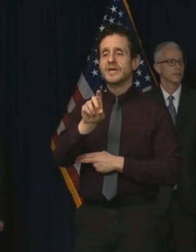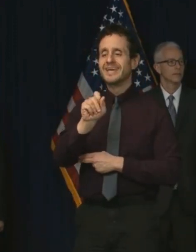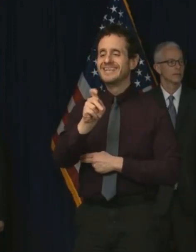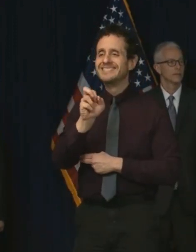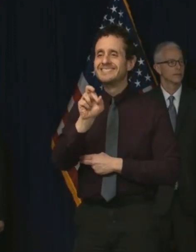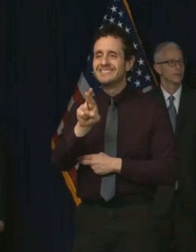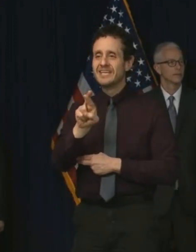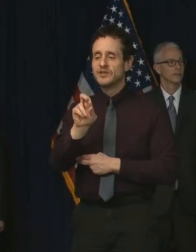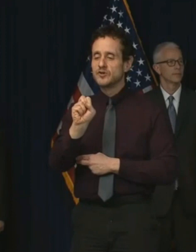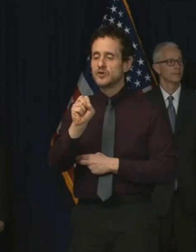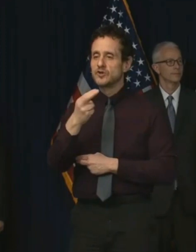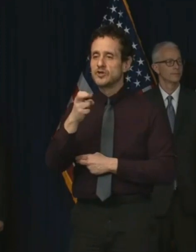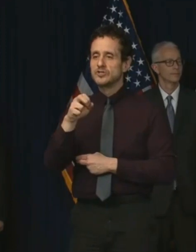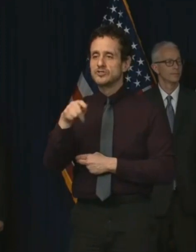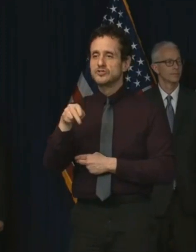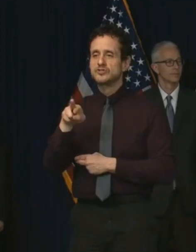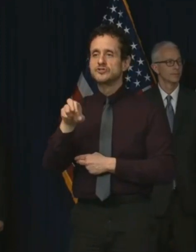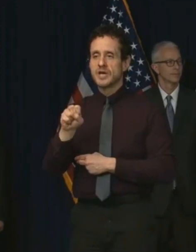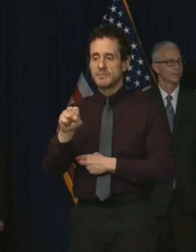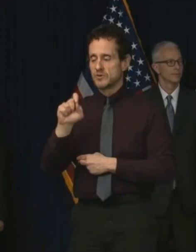COVIDSeniorShoppers.com.